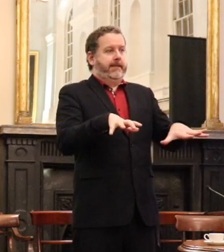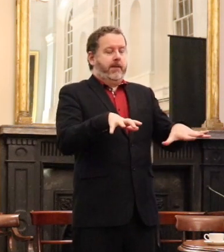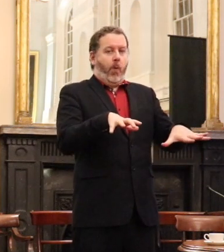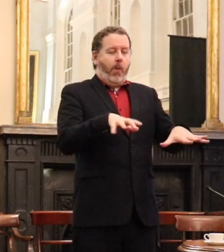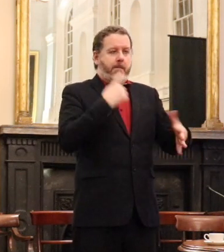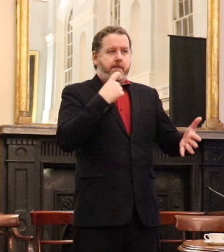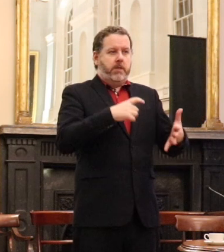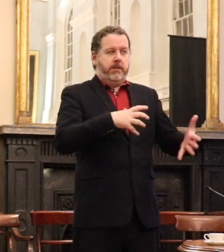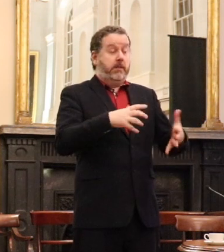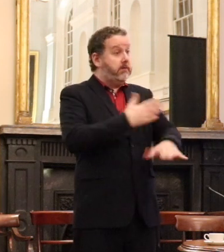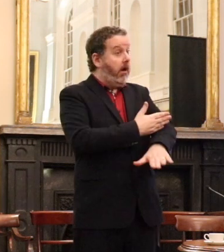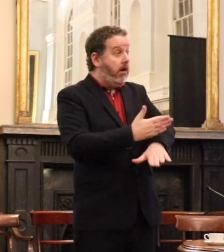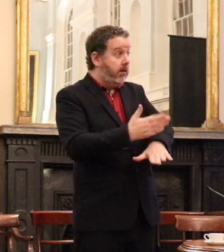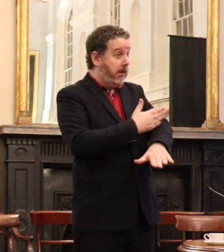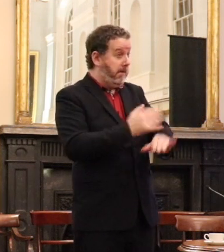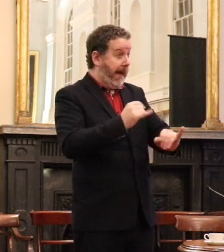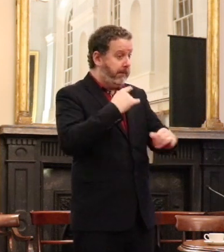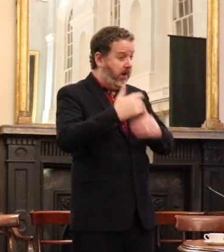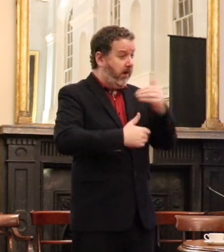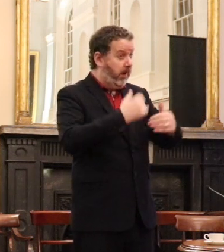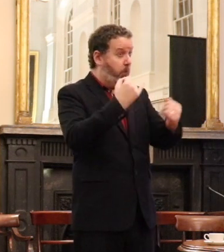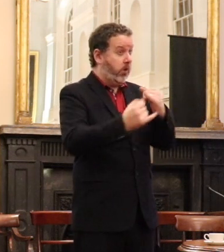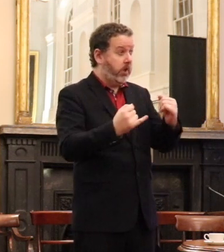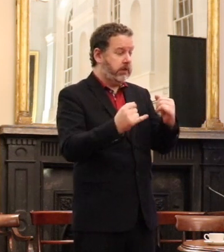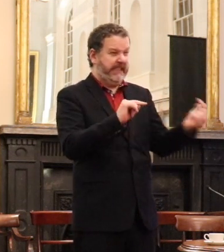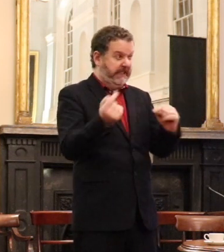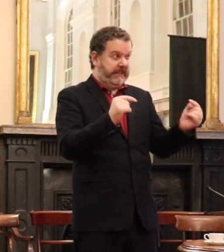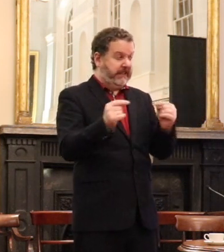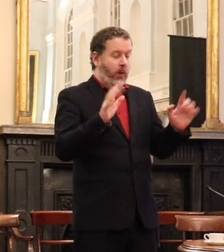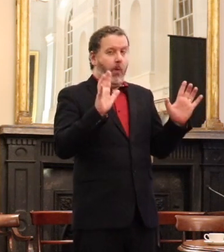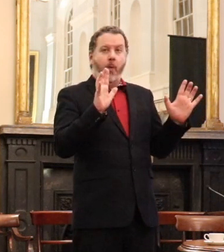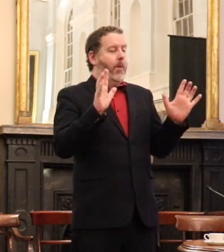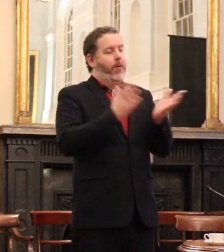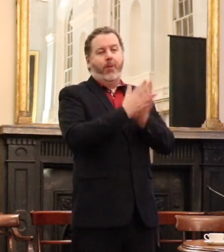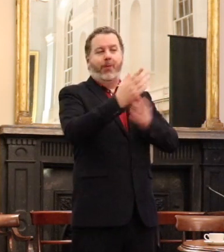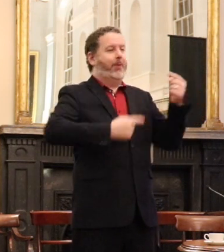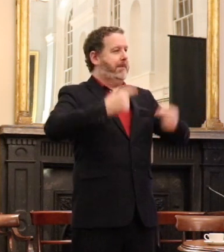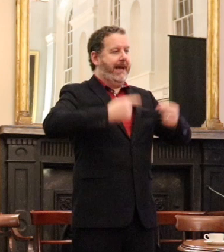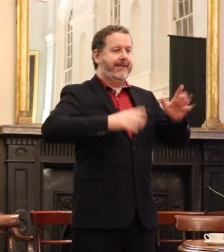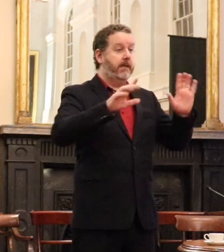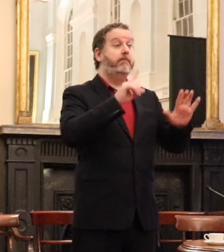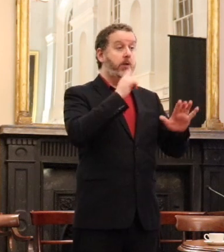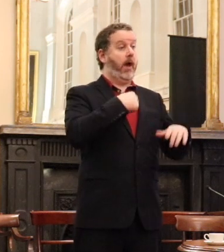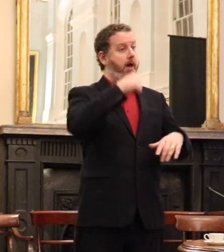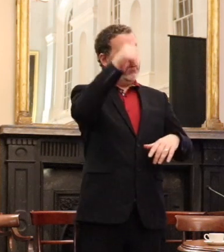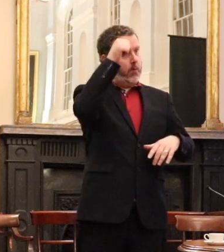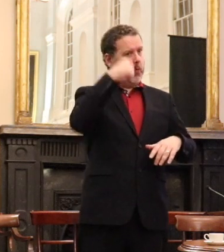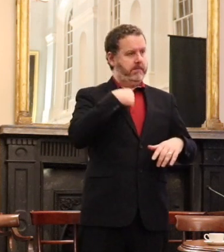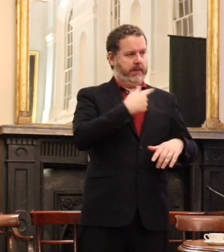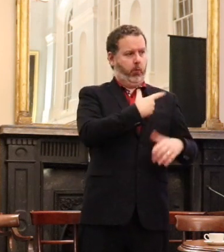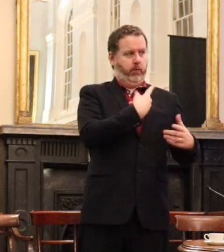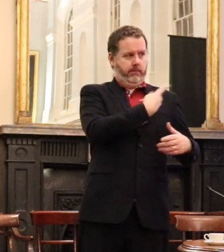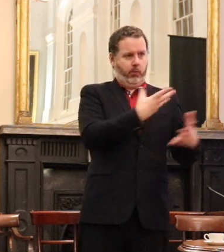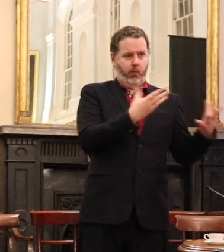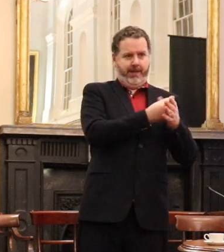it was quite tense throughout the throughout the faking senate but I knew I was part of the new alliance in Irish